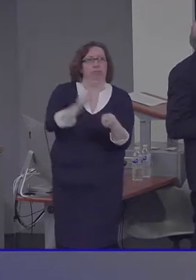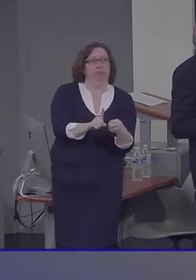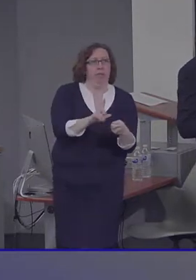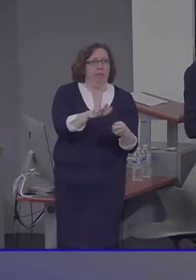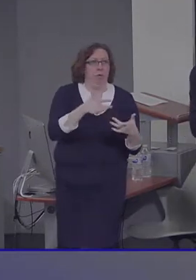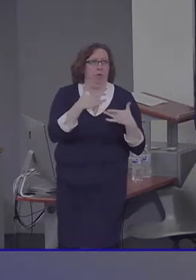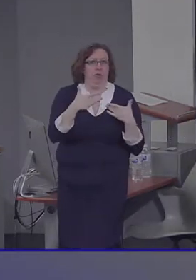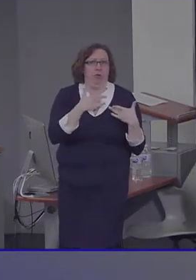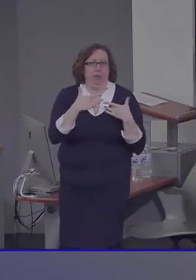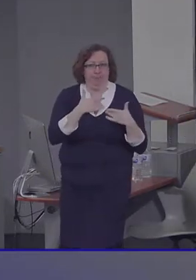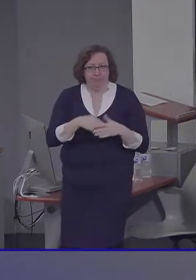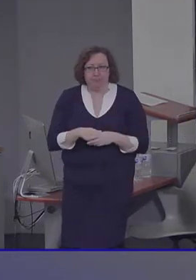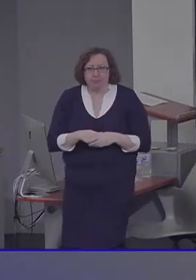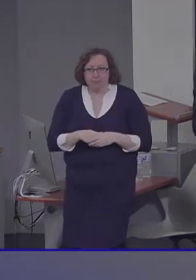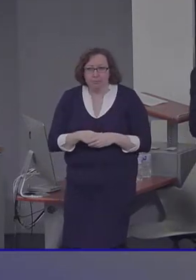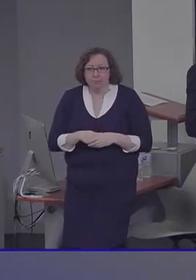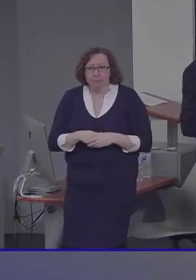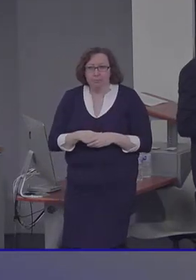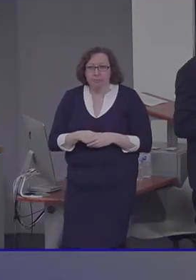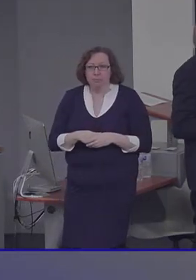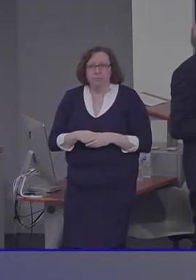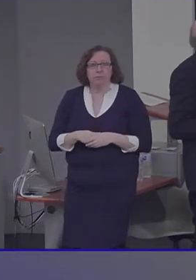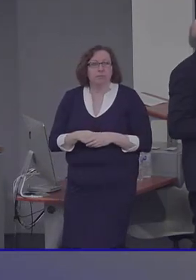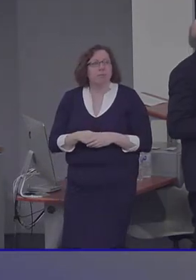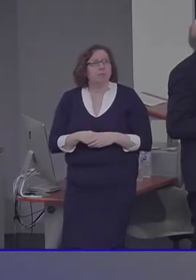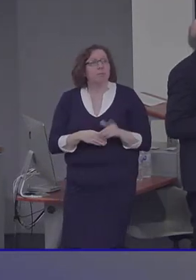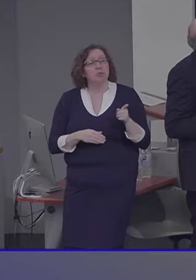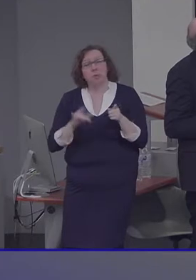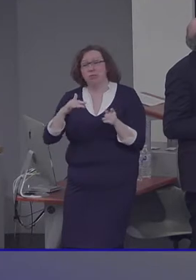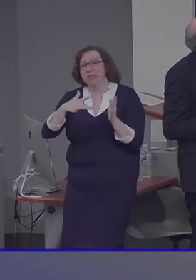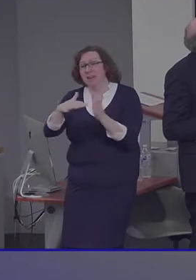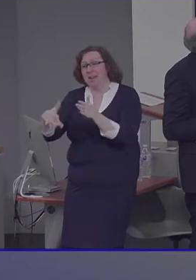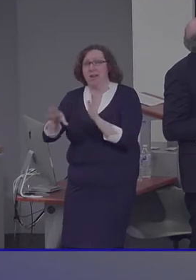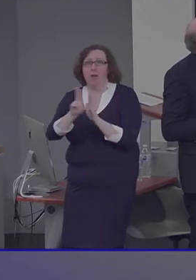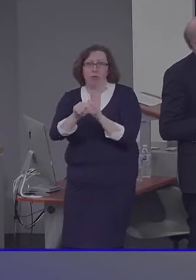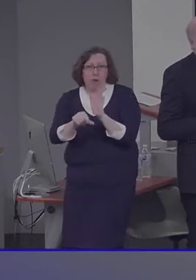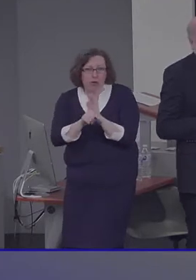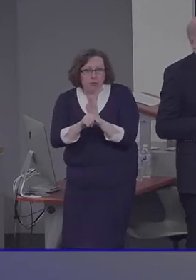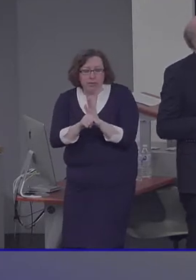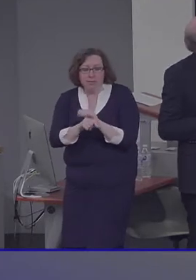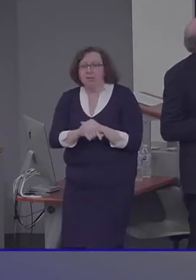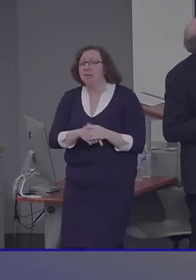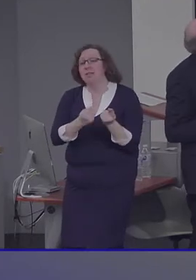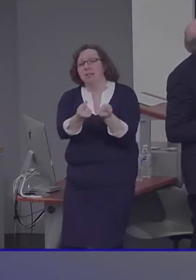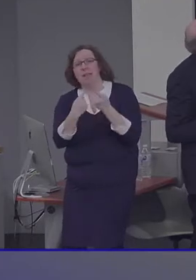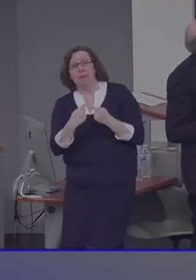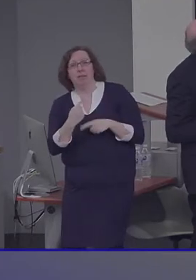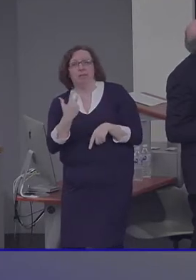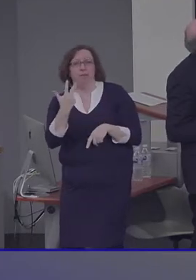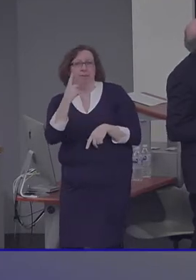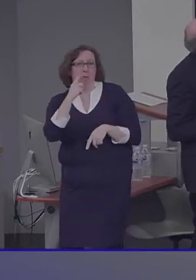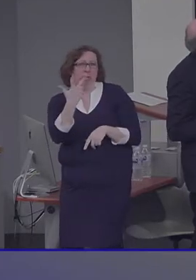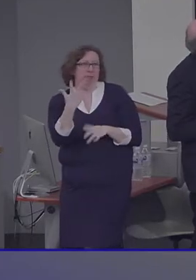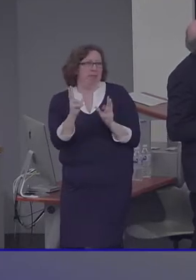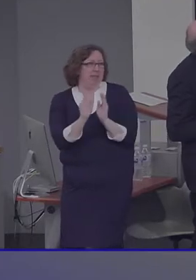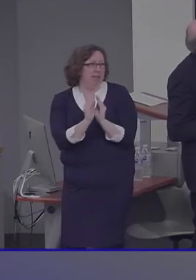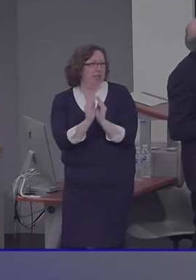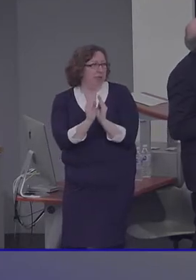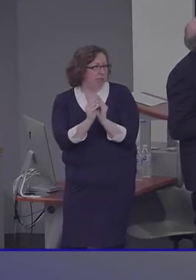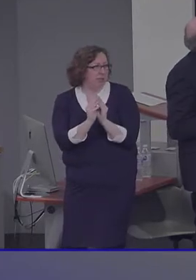So this is just an undergraduate population, three sessions they came in for and in the first session